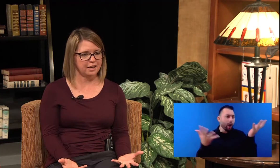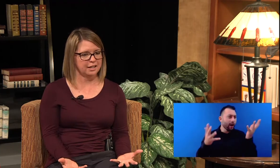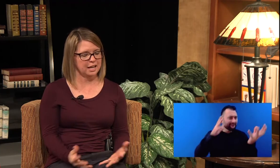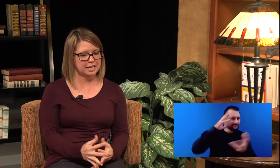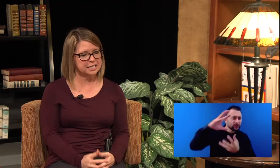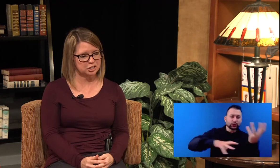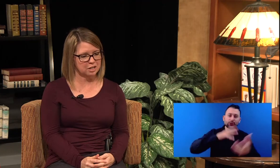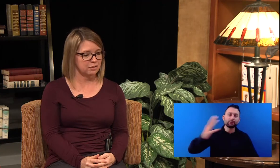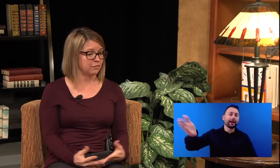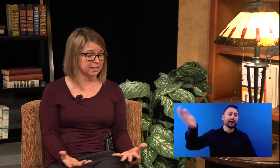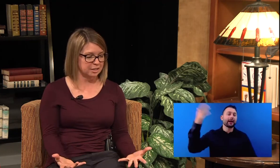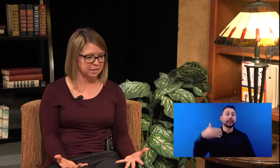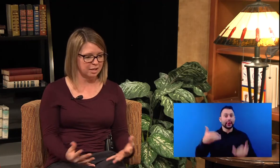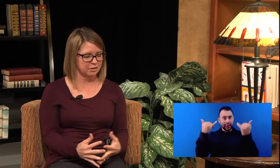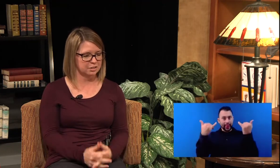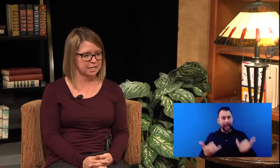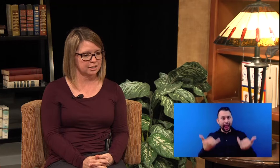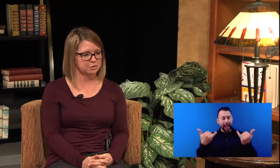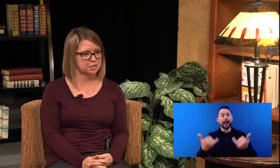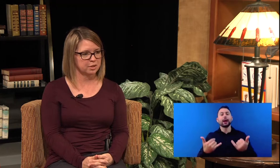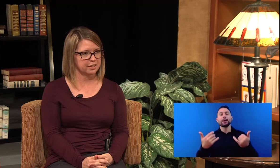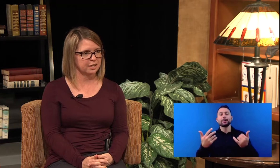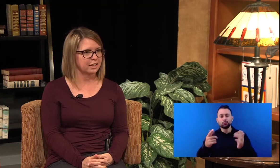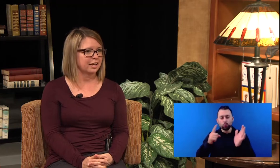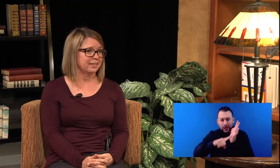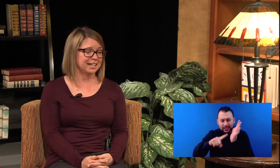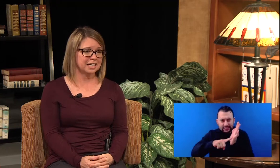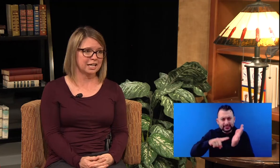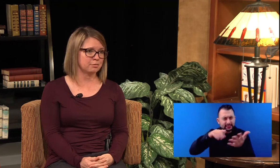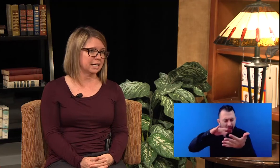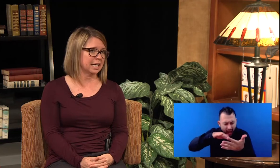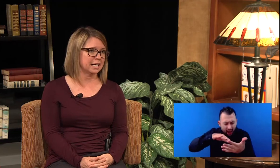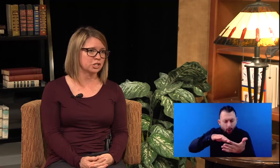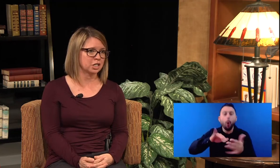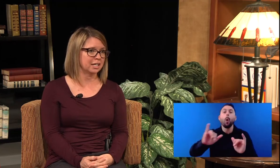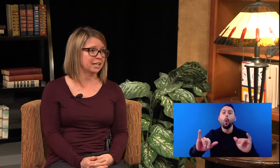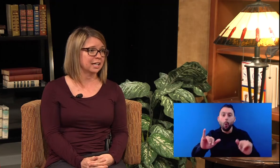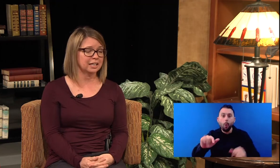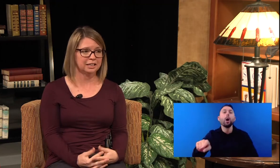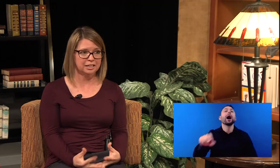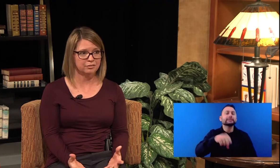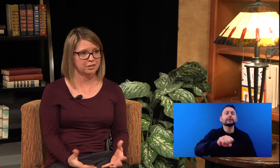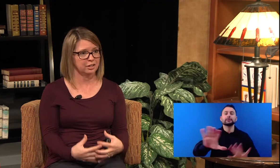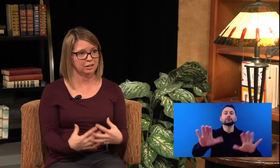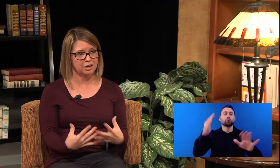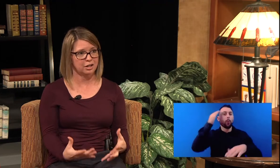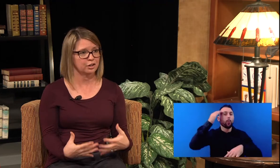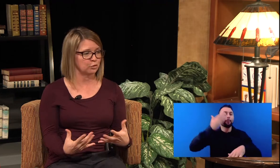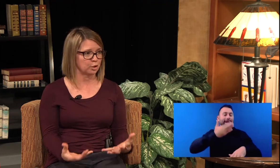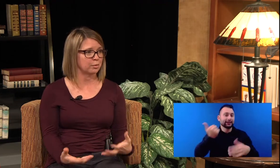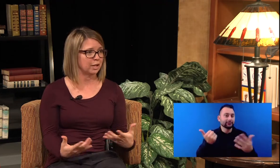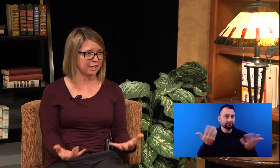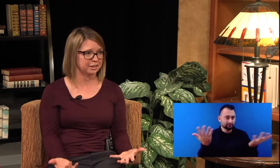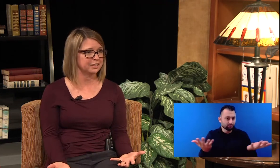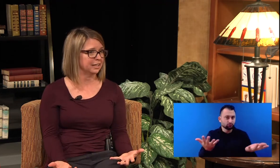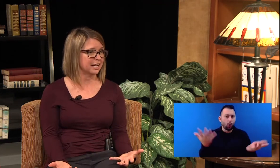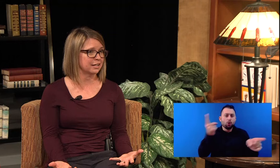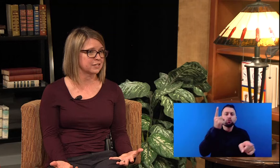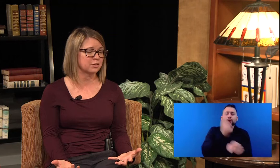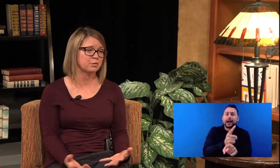has HIV finds out they have, are diagnosed with it, they can get on medication and they can live a long, normal, healthy life. So it